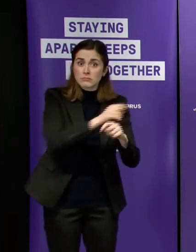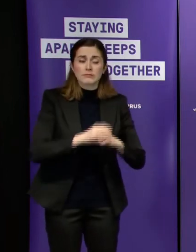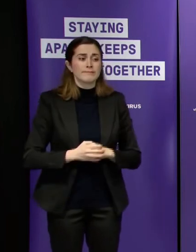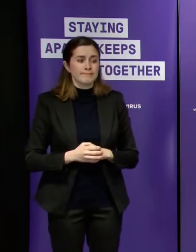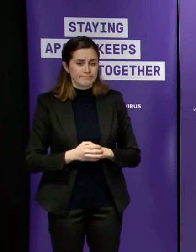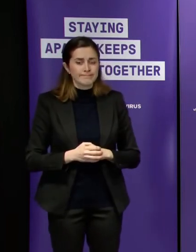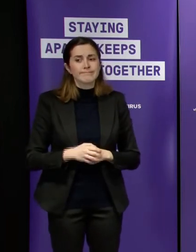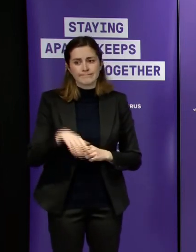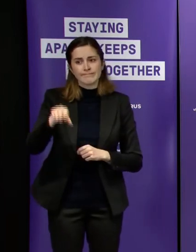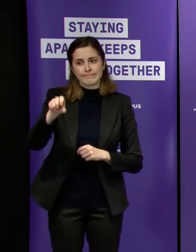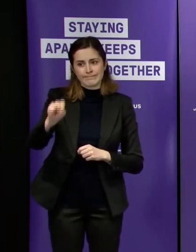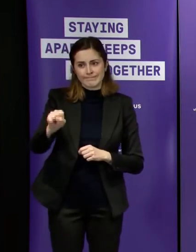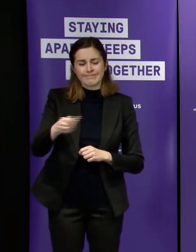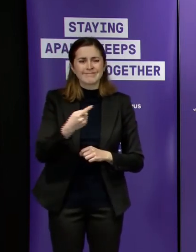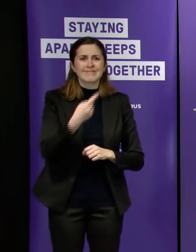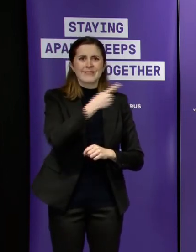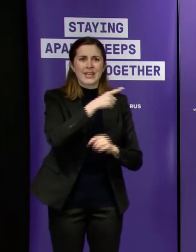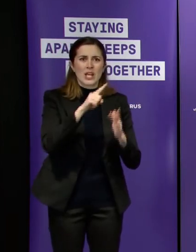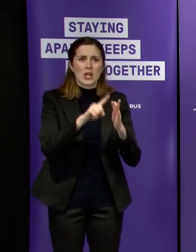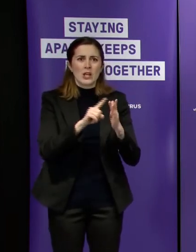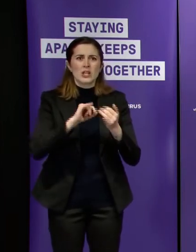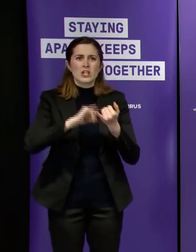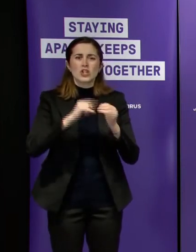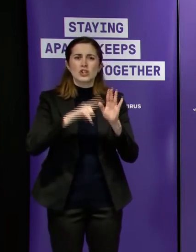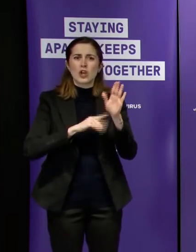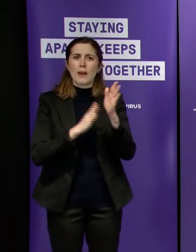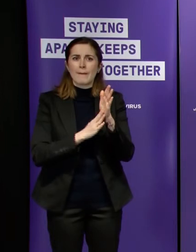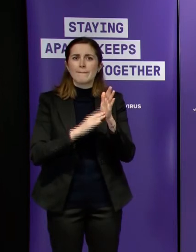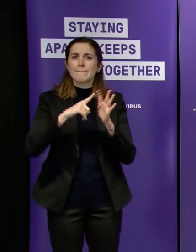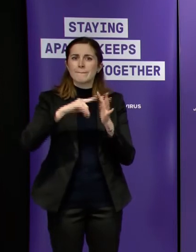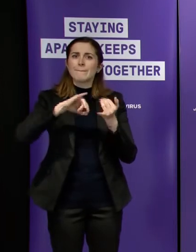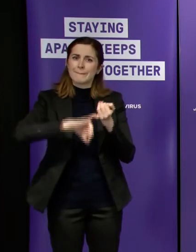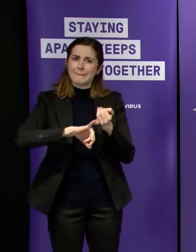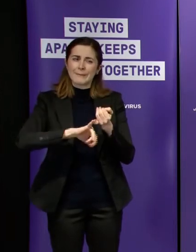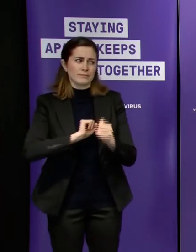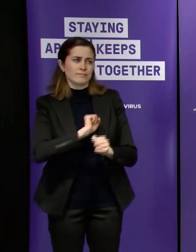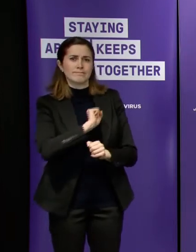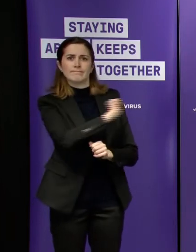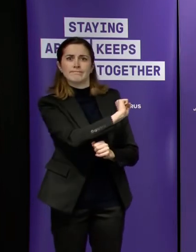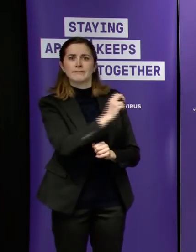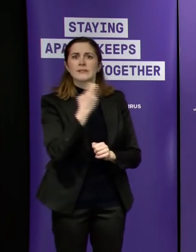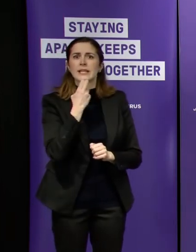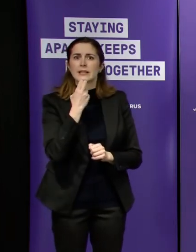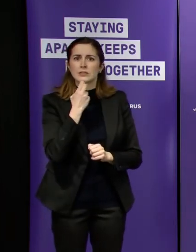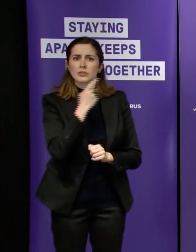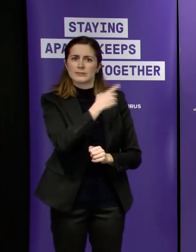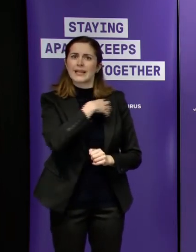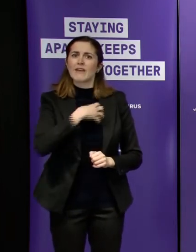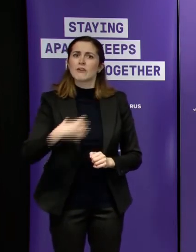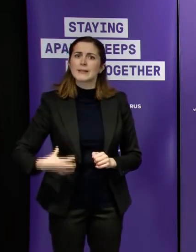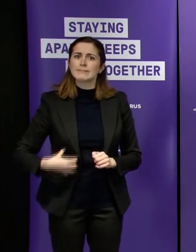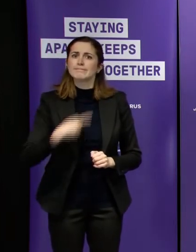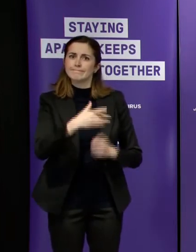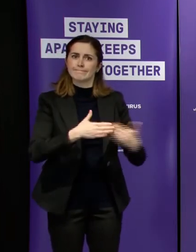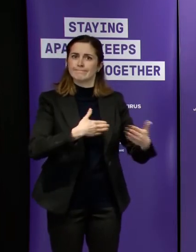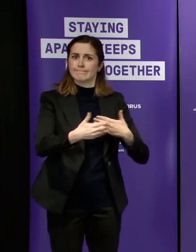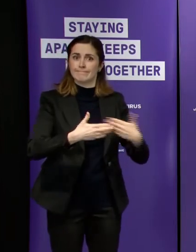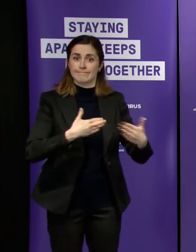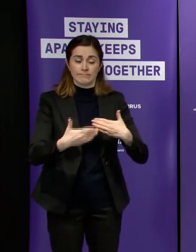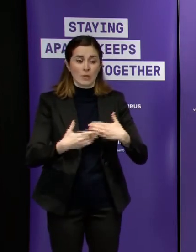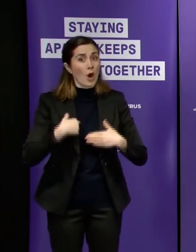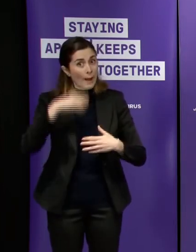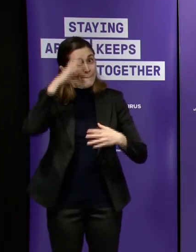of times jacqueline symes has leadership on that issue but uh i understand that this is a matter that's being considered by national cabinet tomorrow